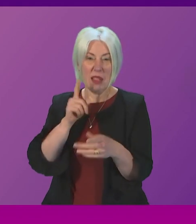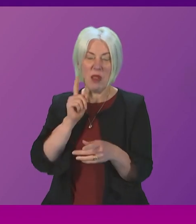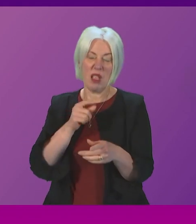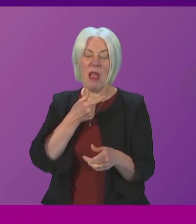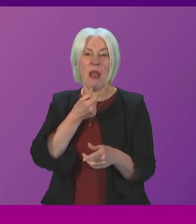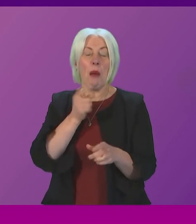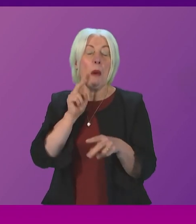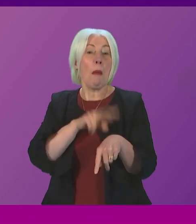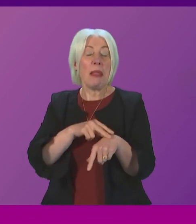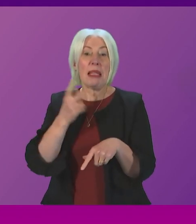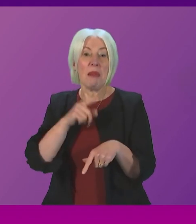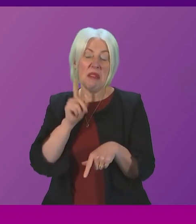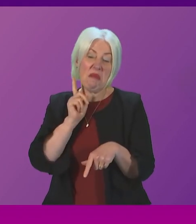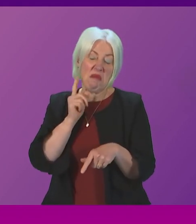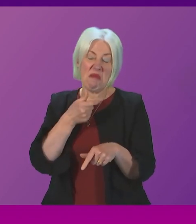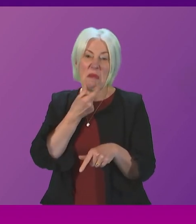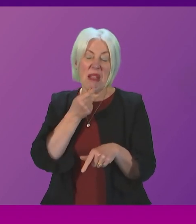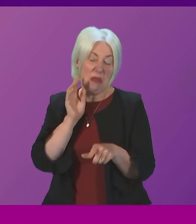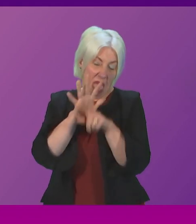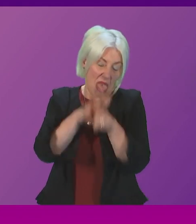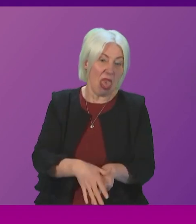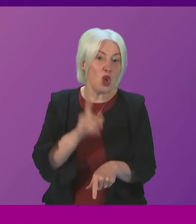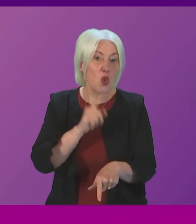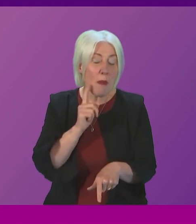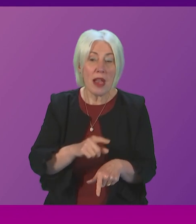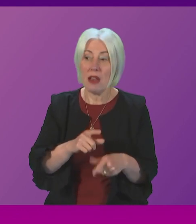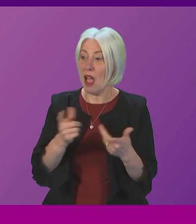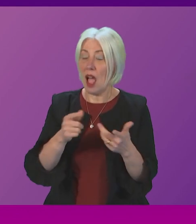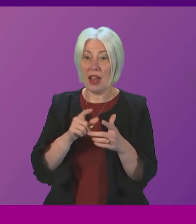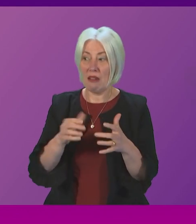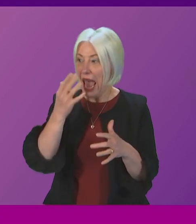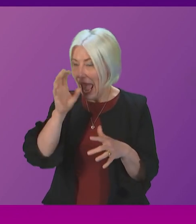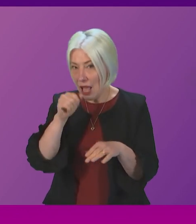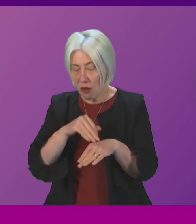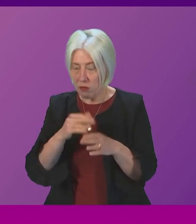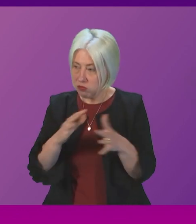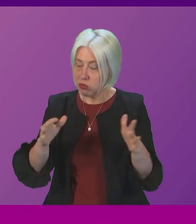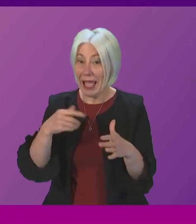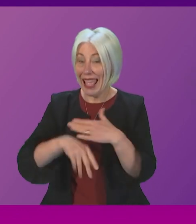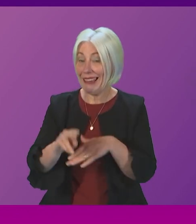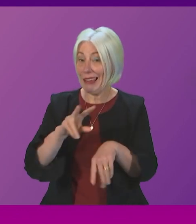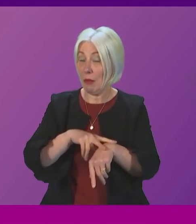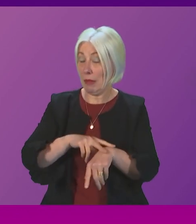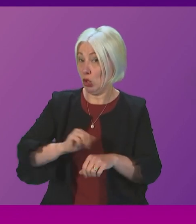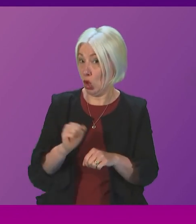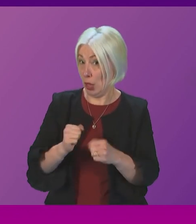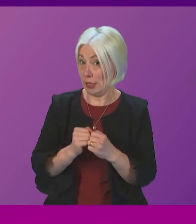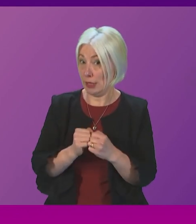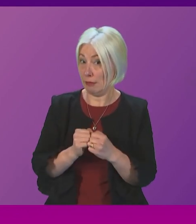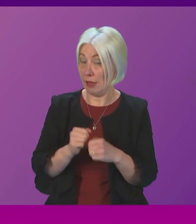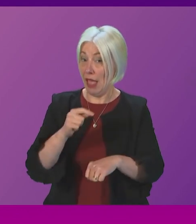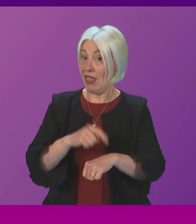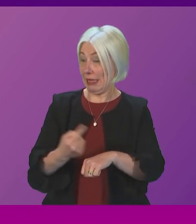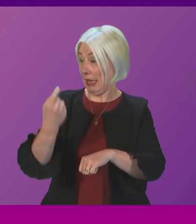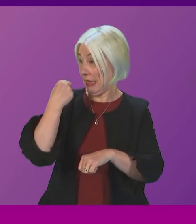racism and serious discrimination issues within police Scotland in 2020 the then justice secretary Hamza Youssef